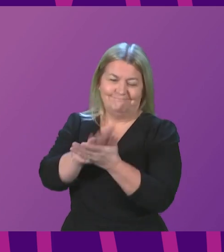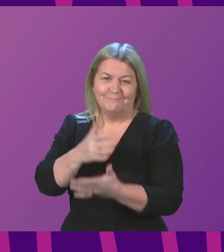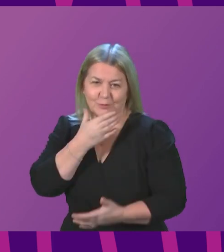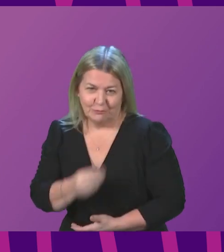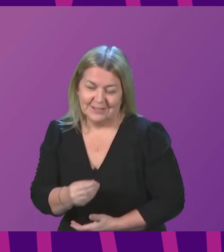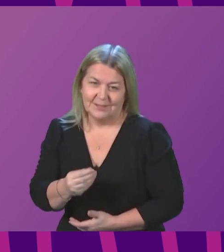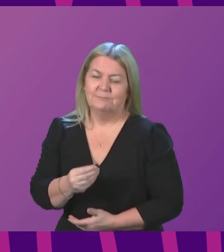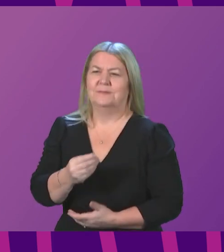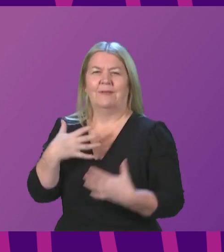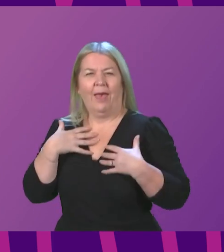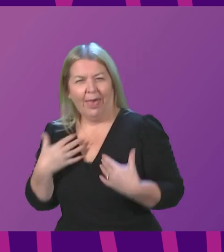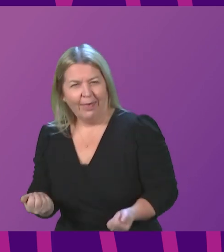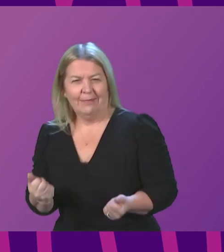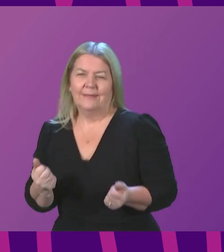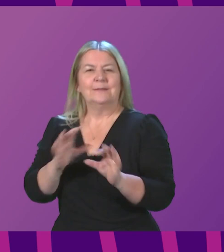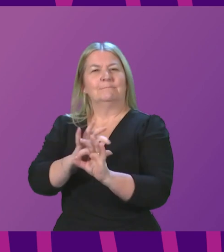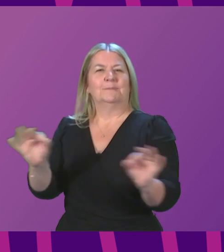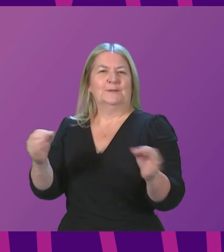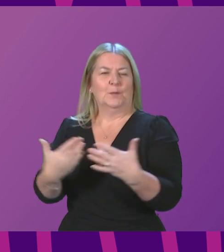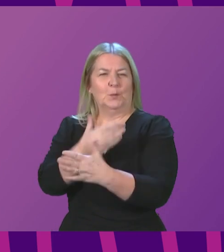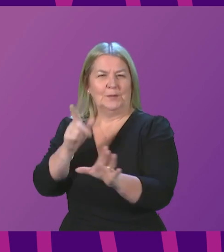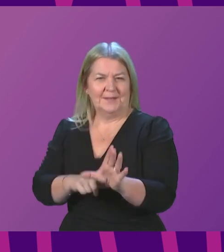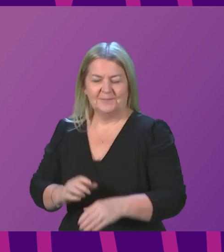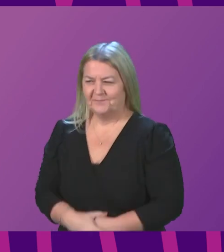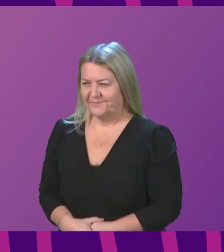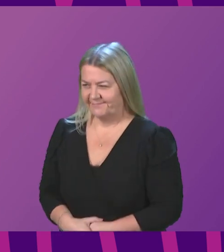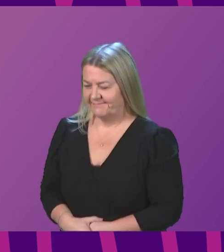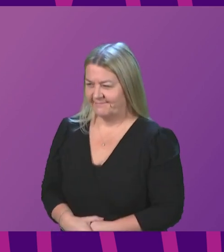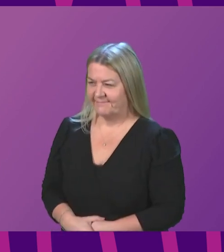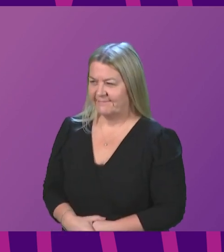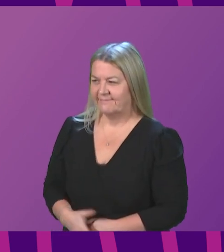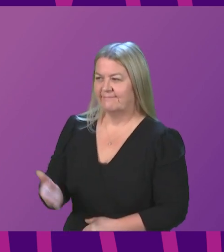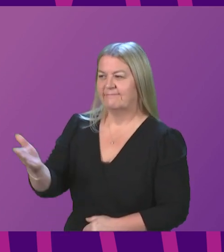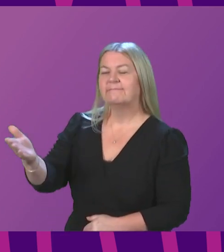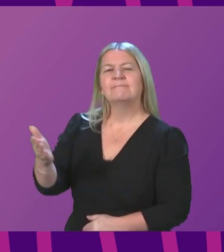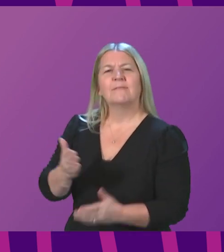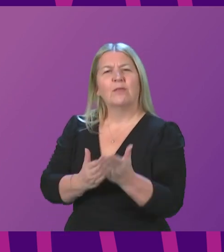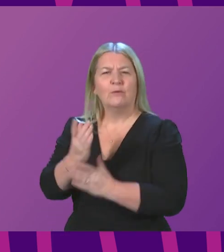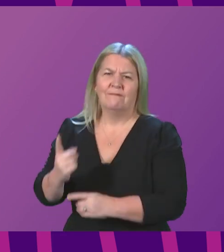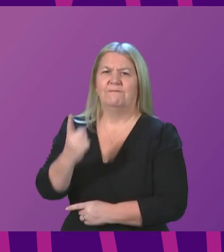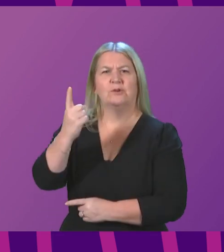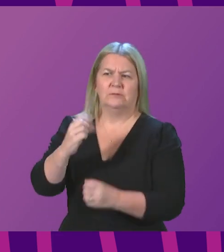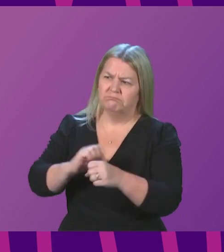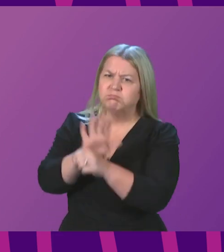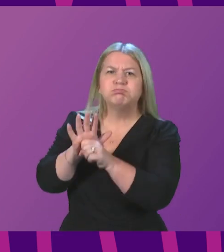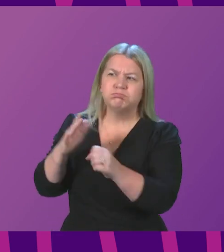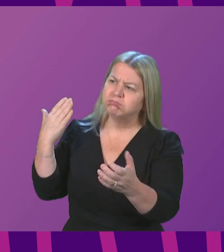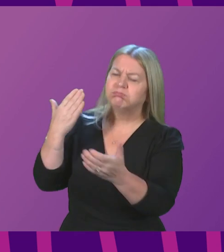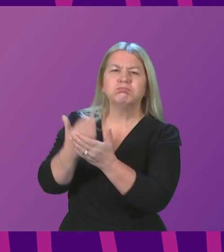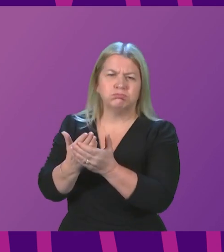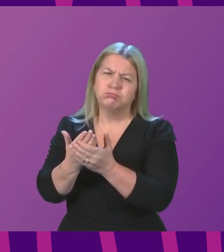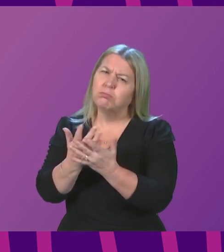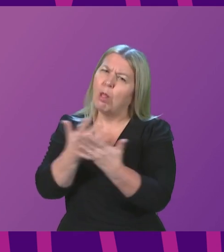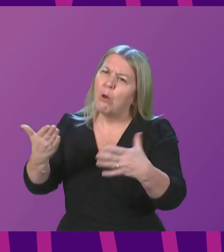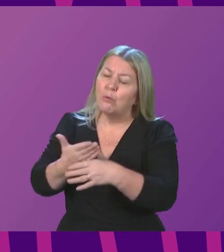happy and peaceful New Year. Presenting officer, during the first wave of the pandemic, a huge effort was made to reduce rough sleeping in Scotland.